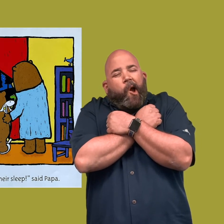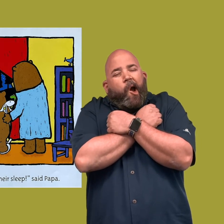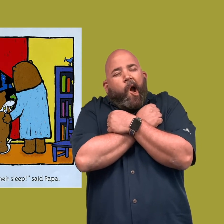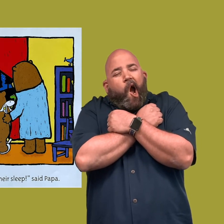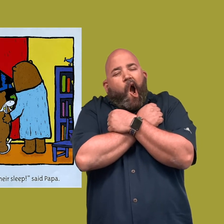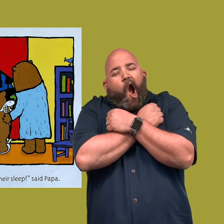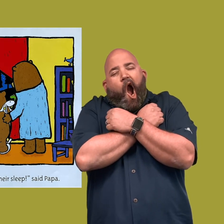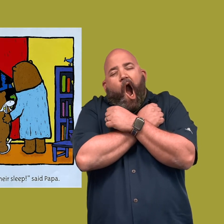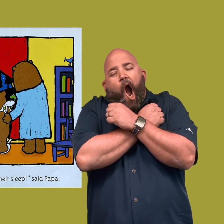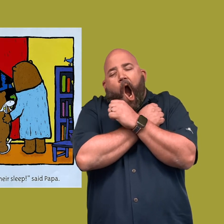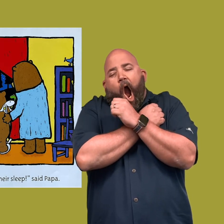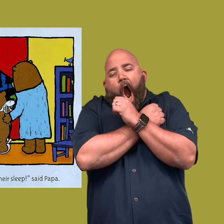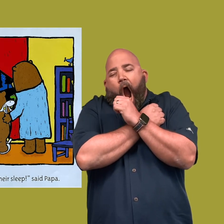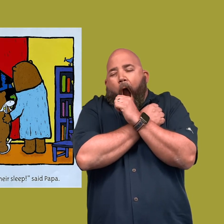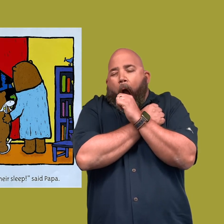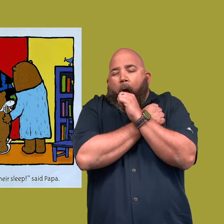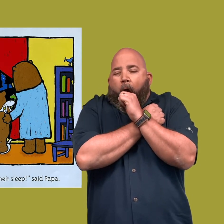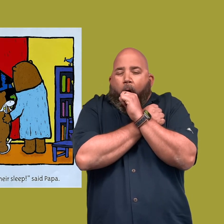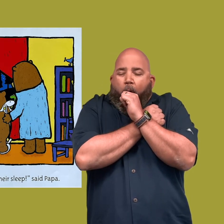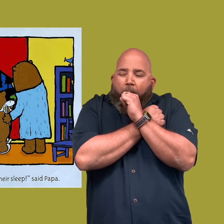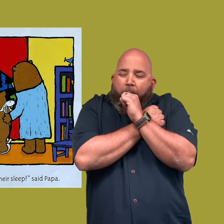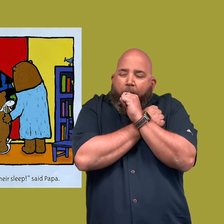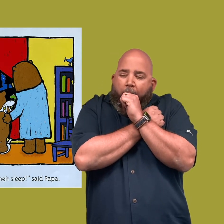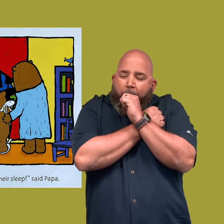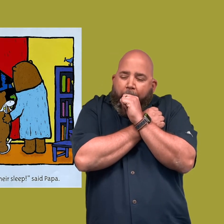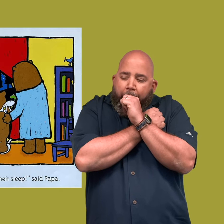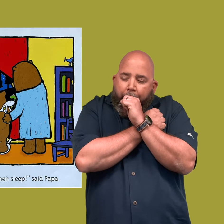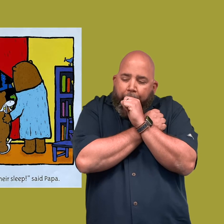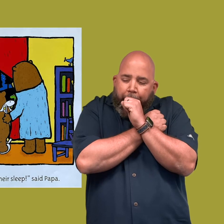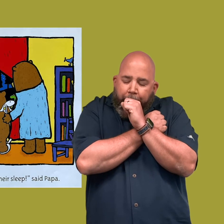Bear yawned a sleepy yawn, and then it was quiet.